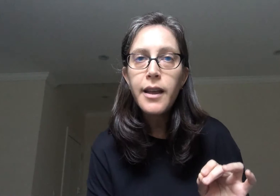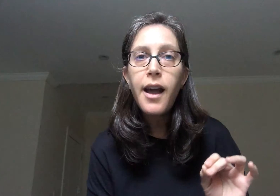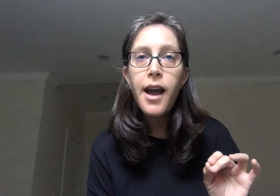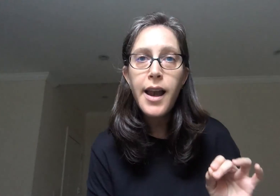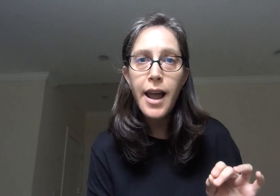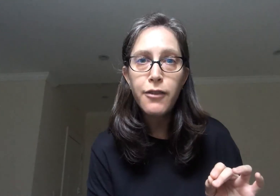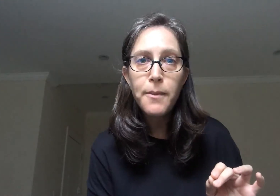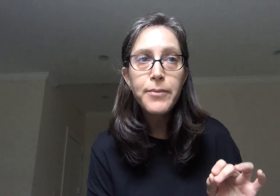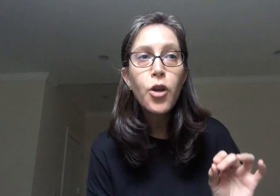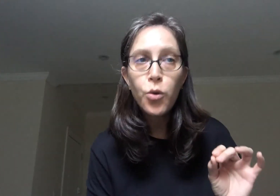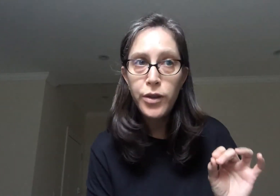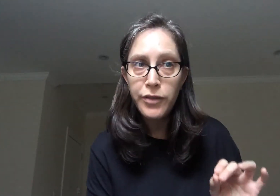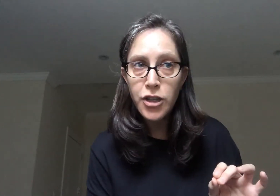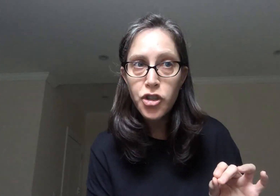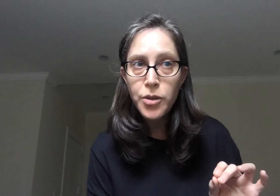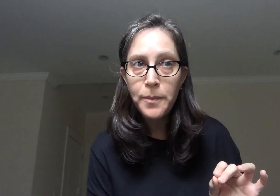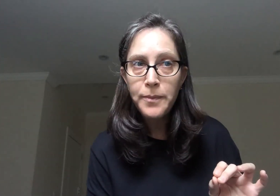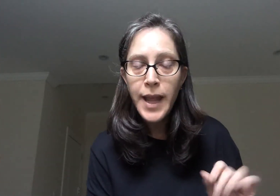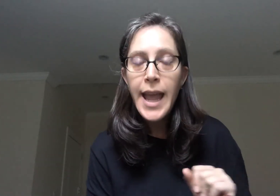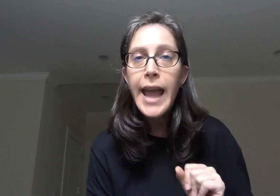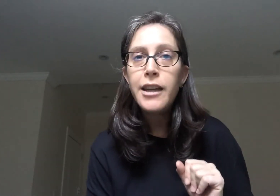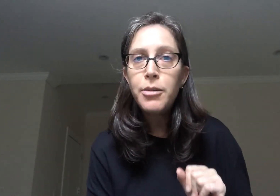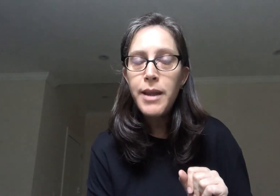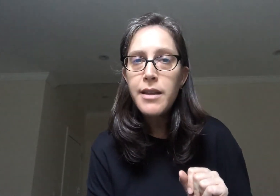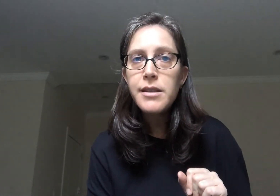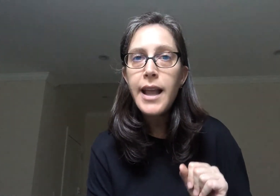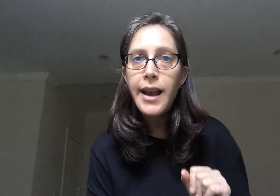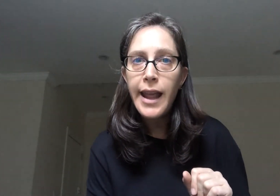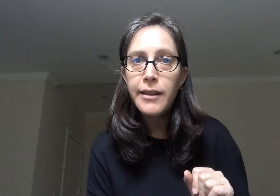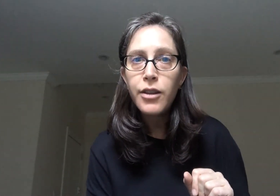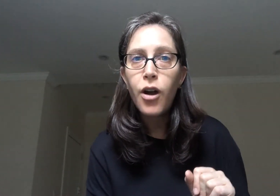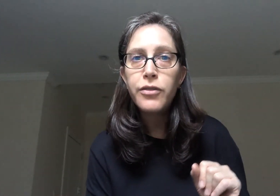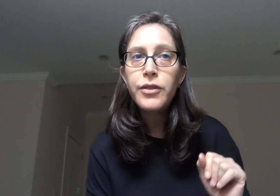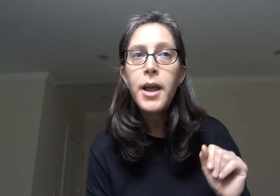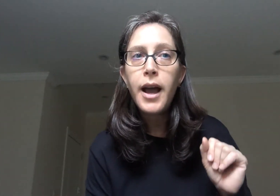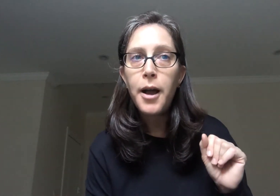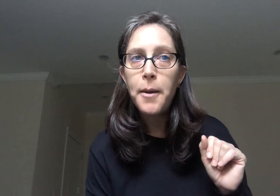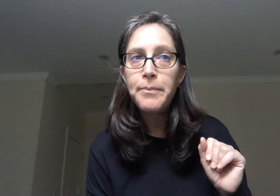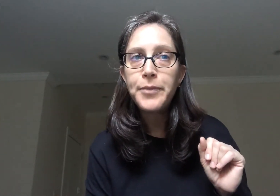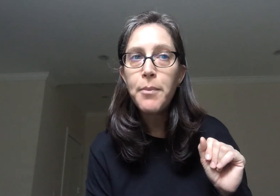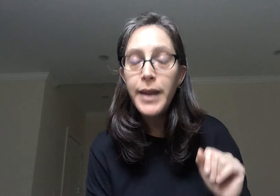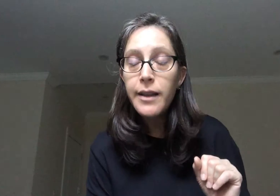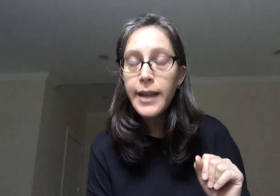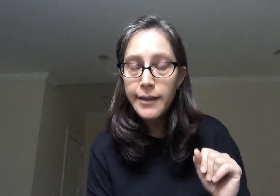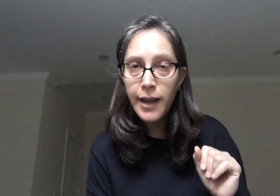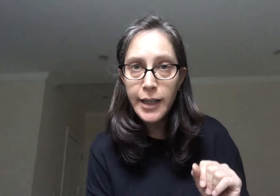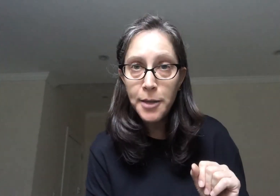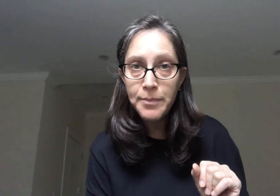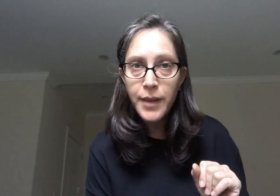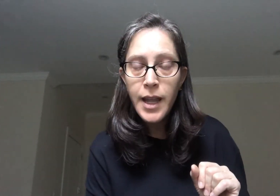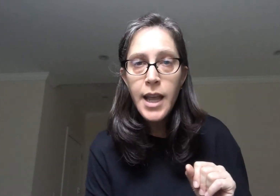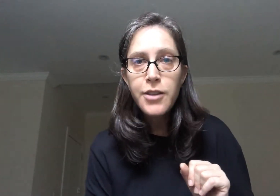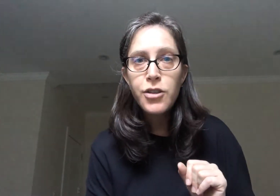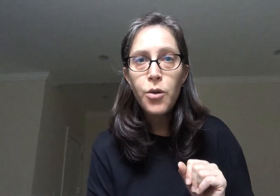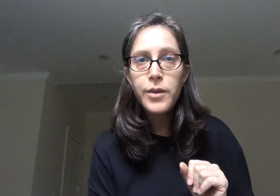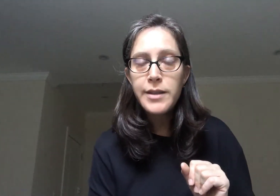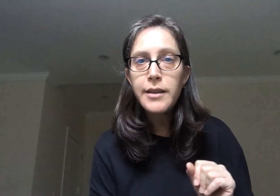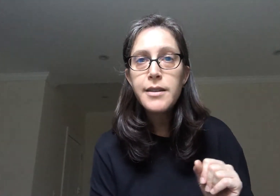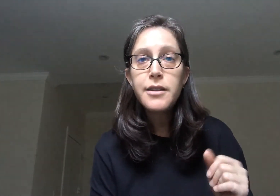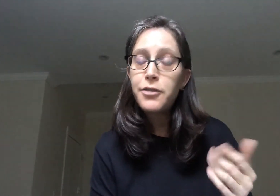Chalav Udevash and it means a land of milk and honey. So this sentence is